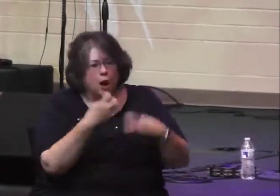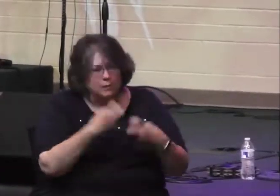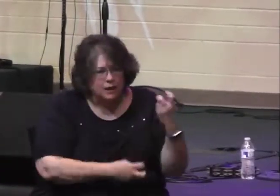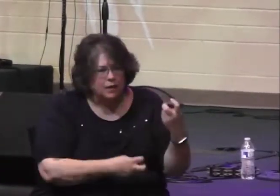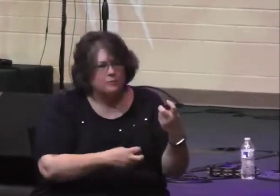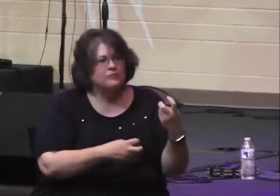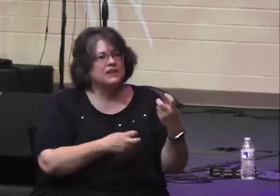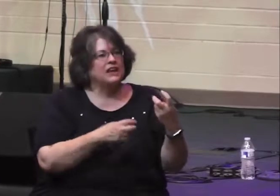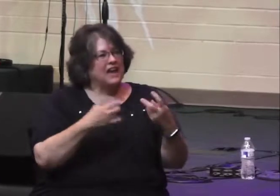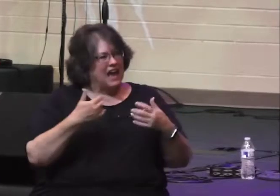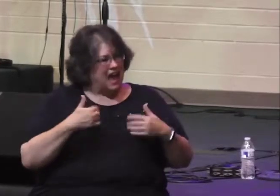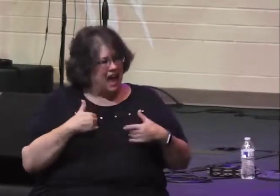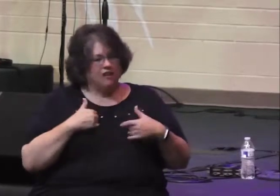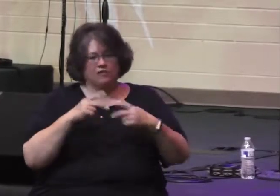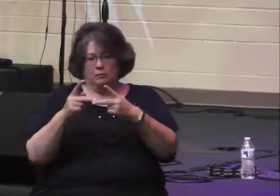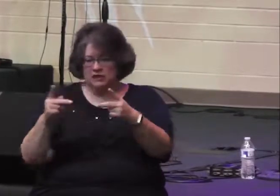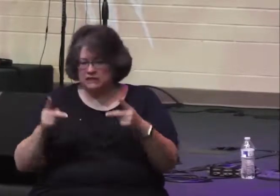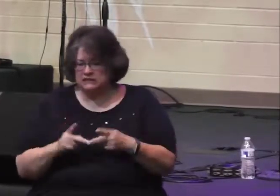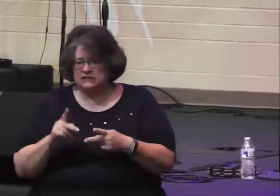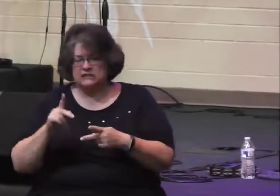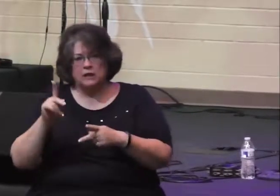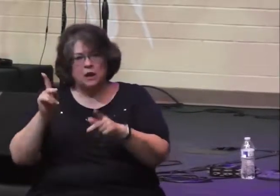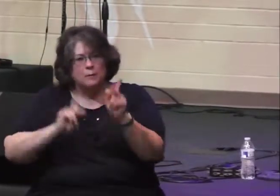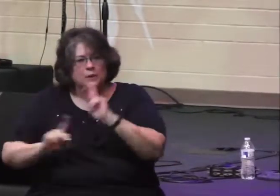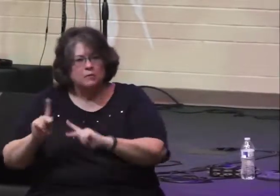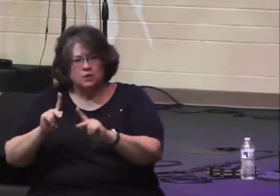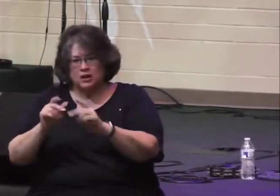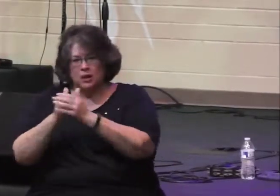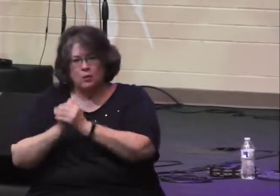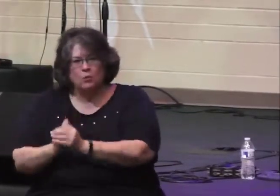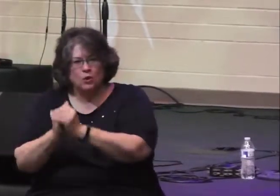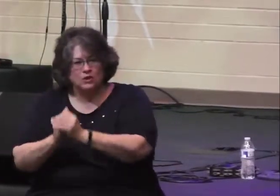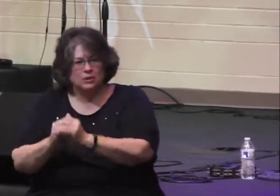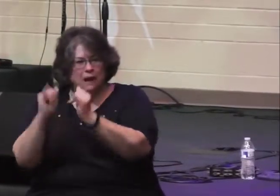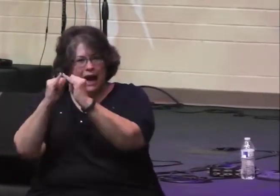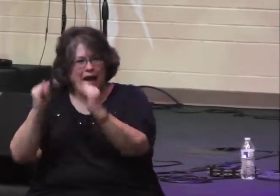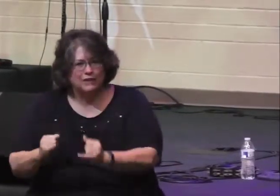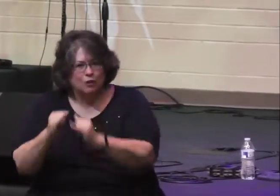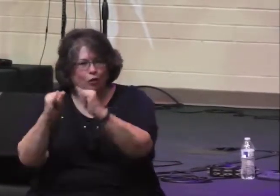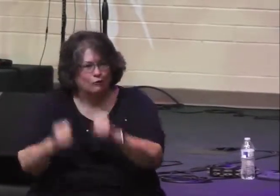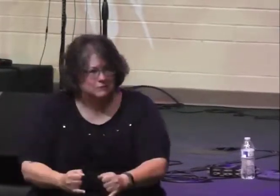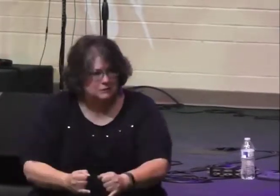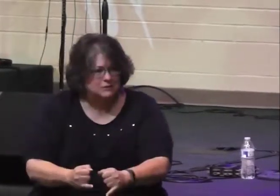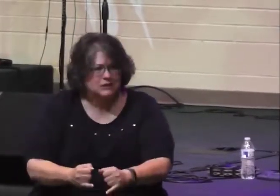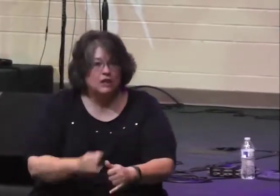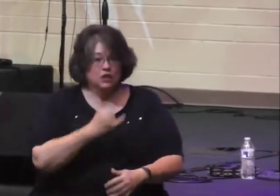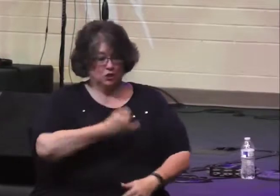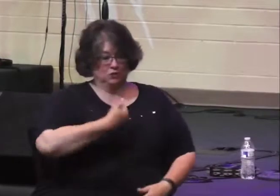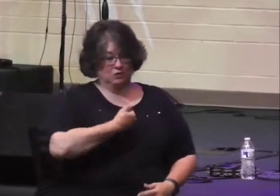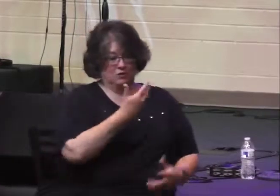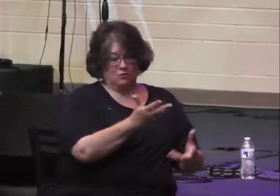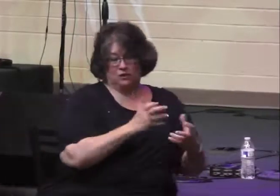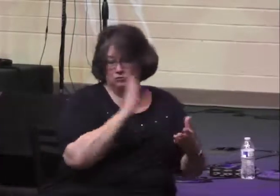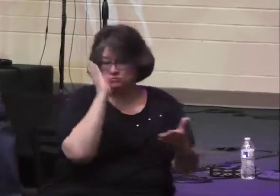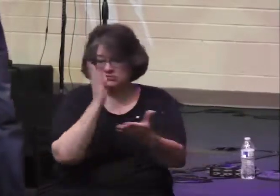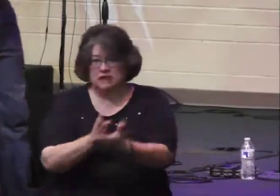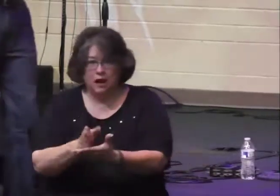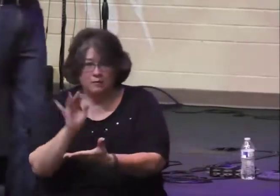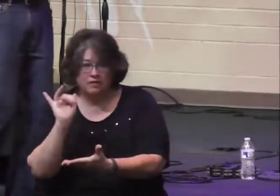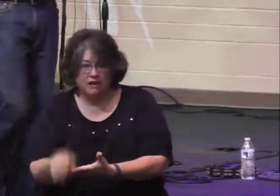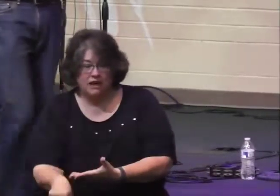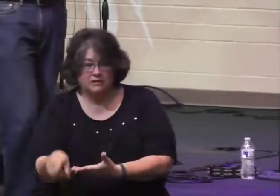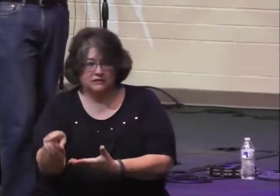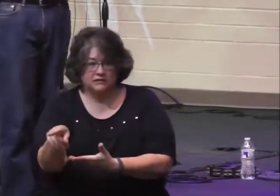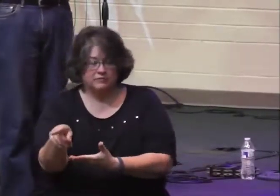the history of Israel. Usually this was idolatrous worship that was going on. So he seeks to bring an end to that. And then secondly,